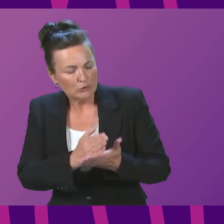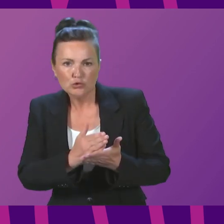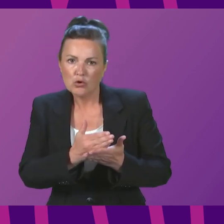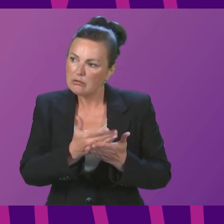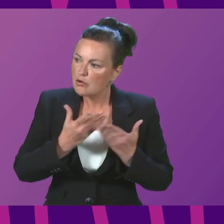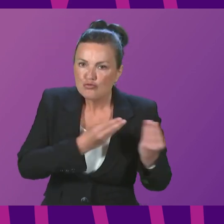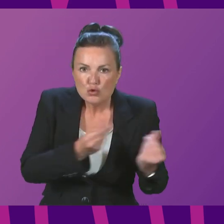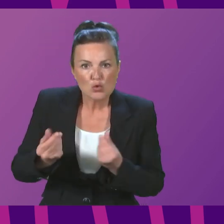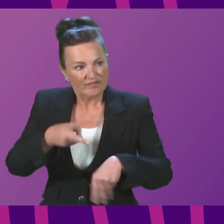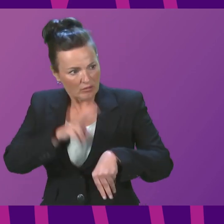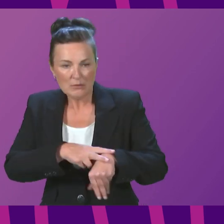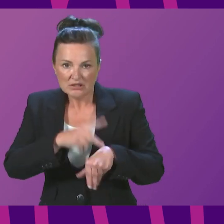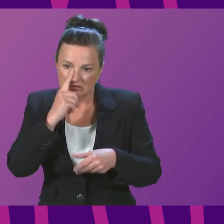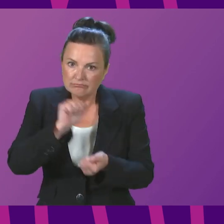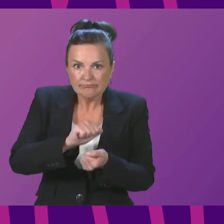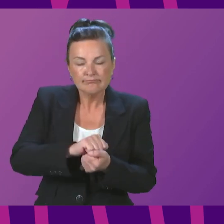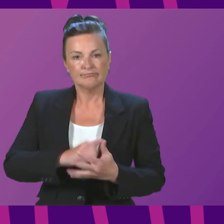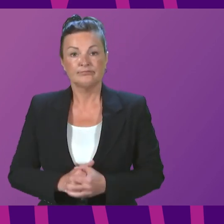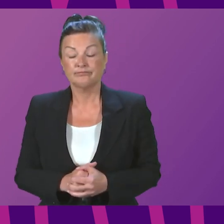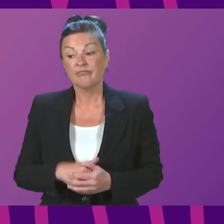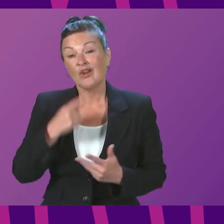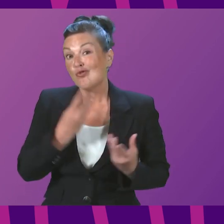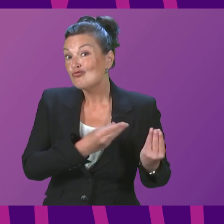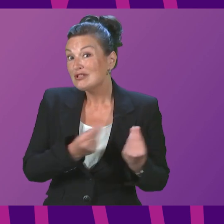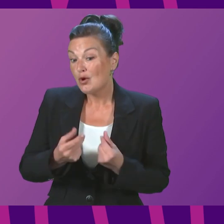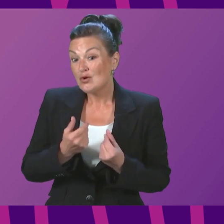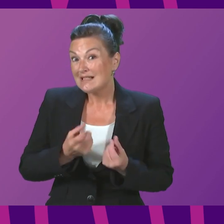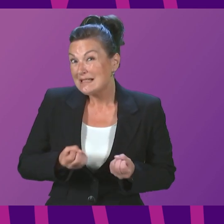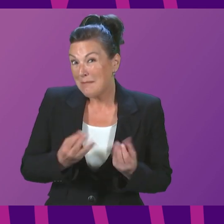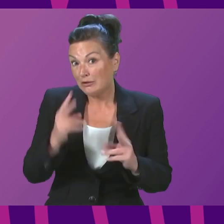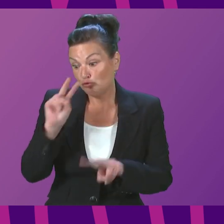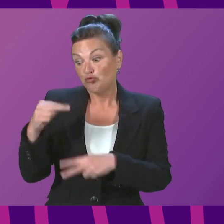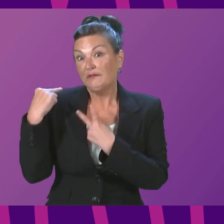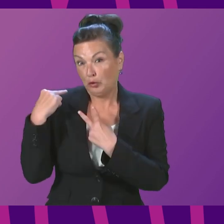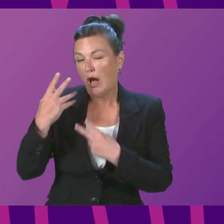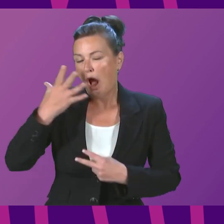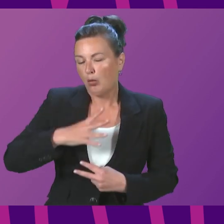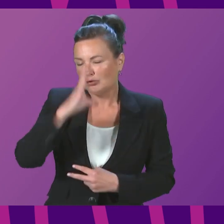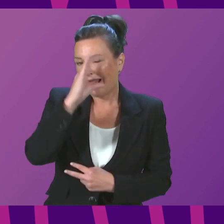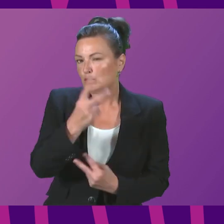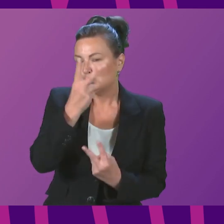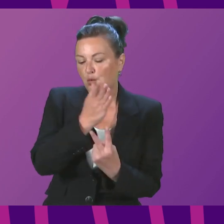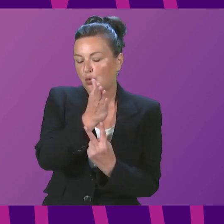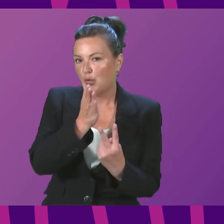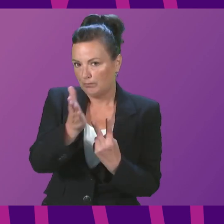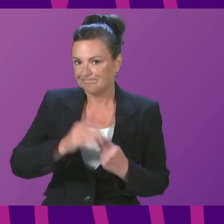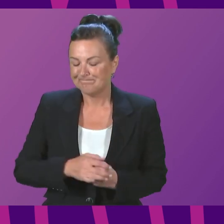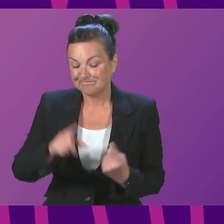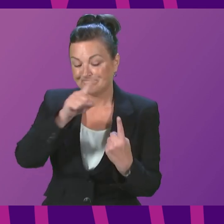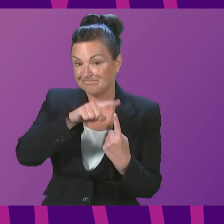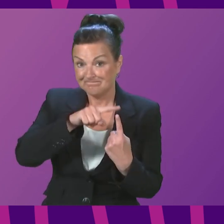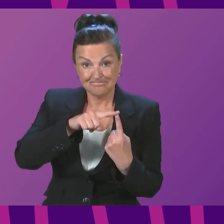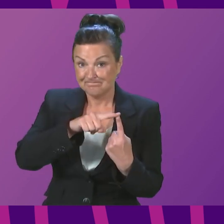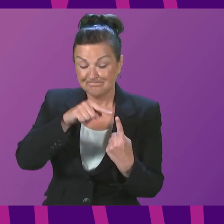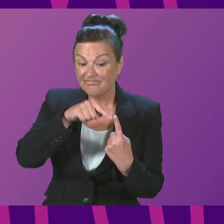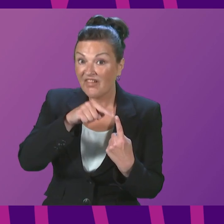terms. The resource spending review, of course, I would make two points about that, presiding officer. Firstly, it